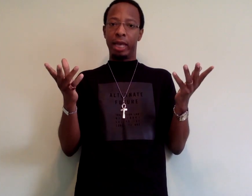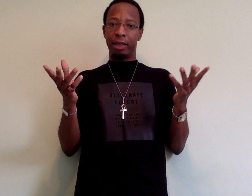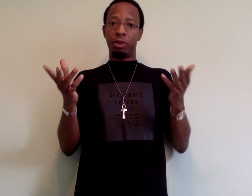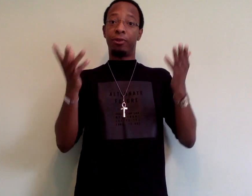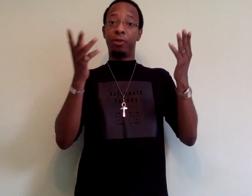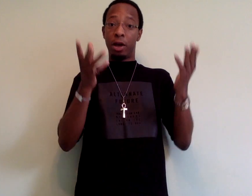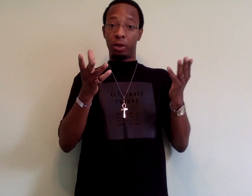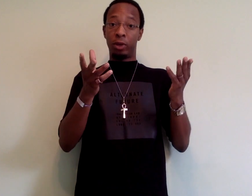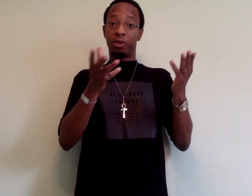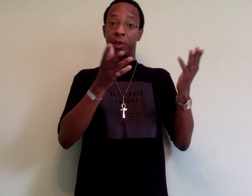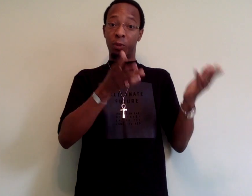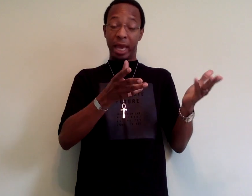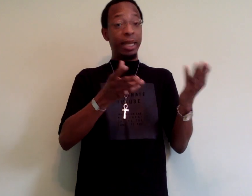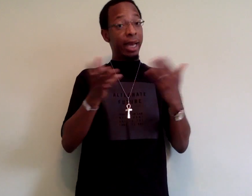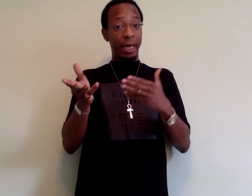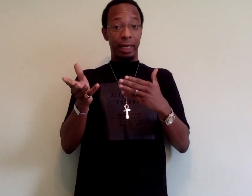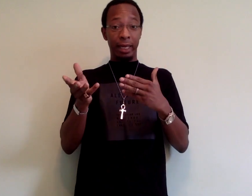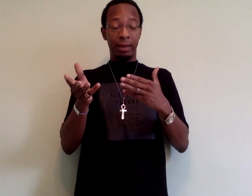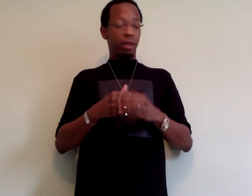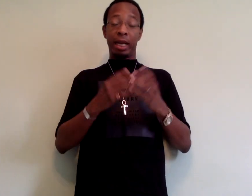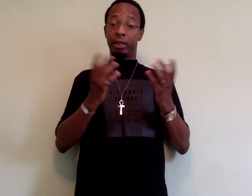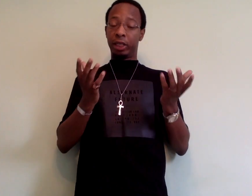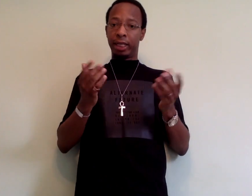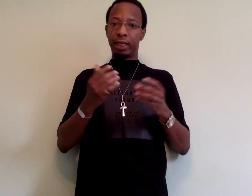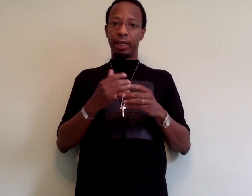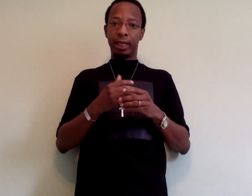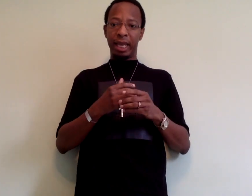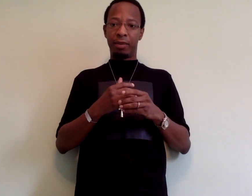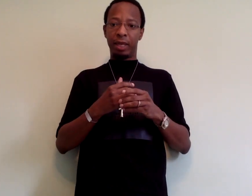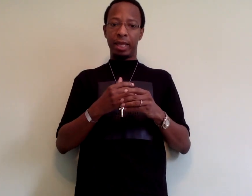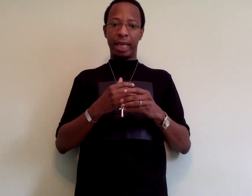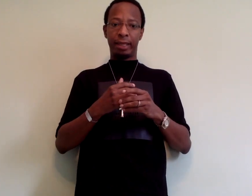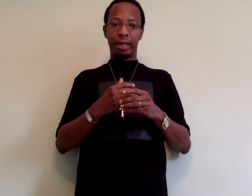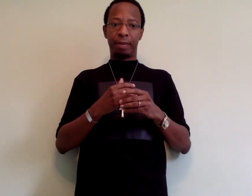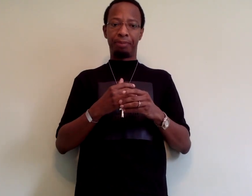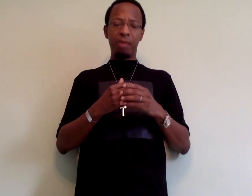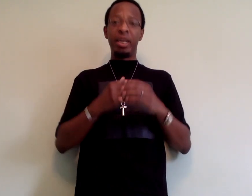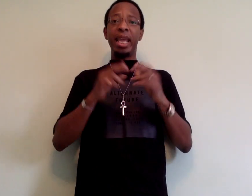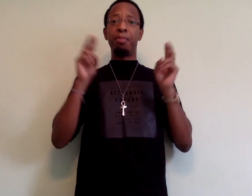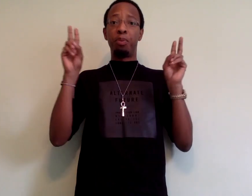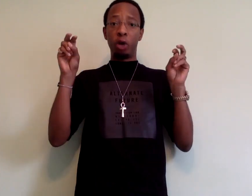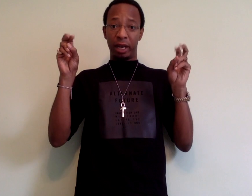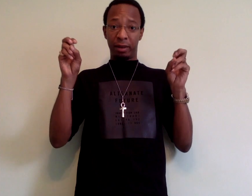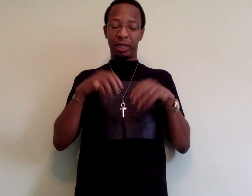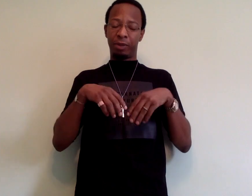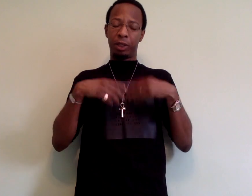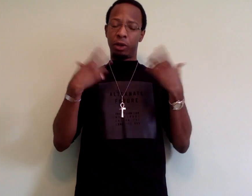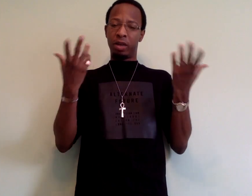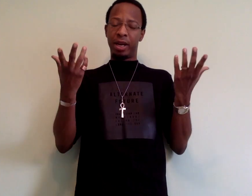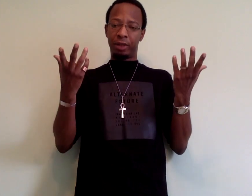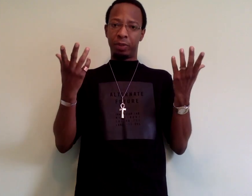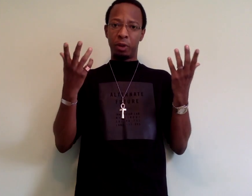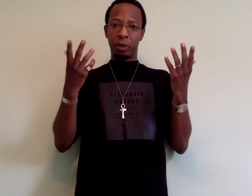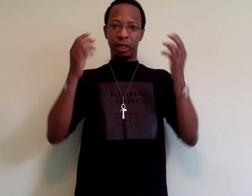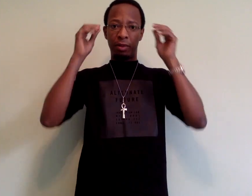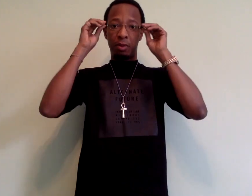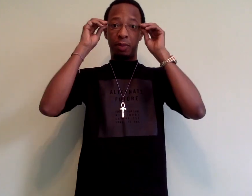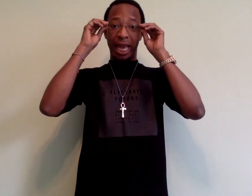Castro's father was from Spain, not Italy. Dr. Johnson claimed that the name Buddha, because he was talking about the supposed black